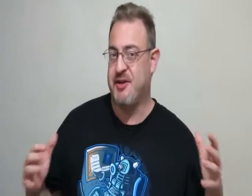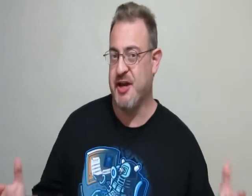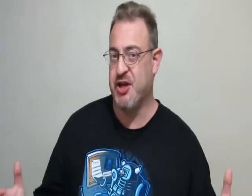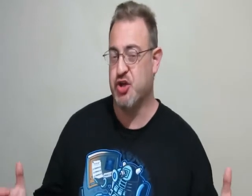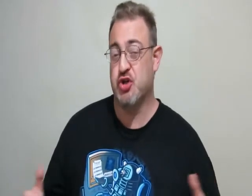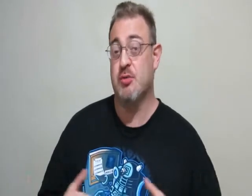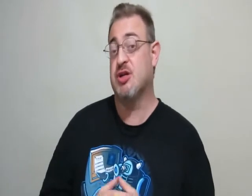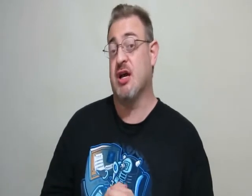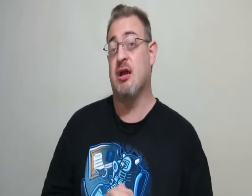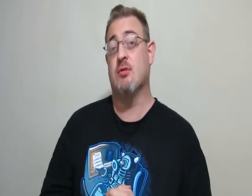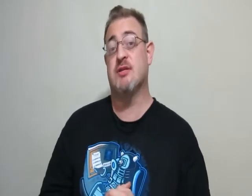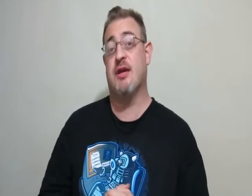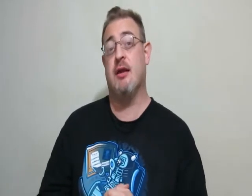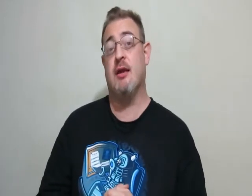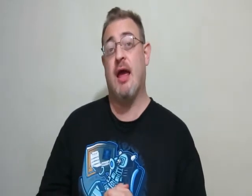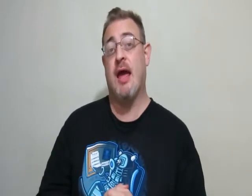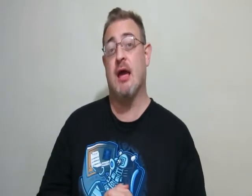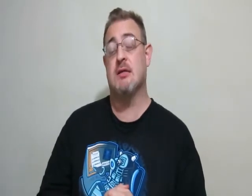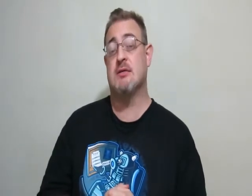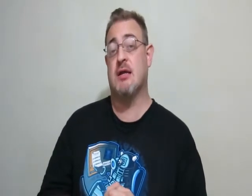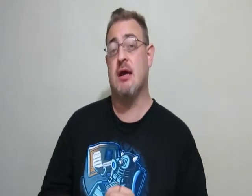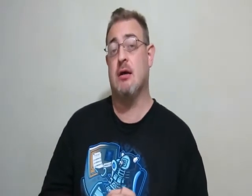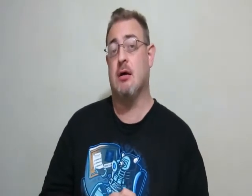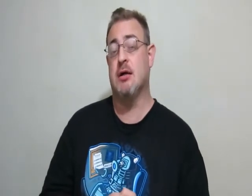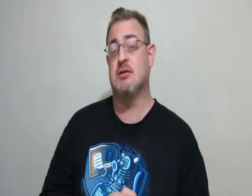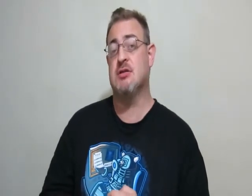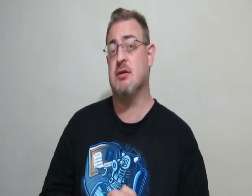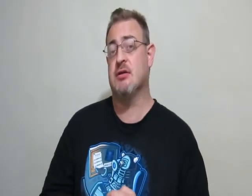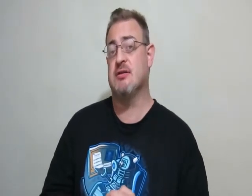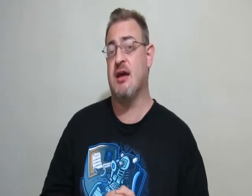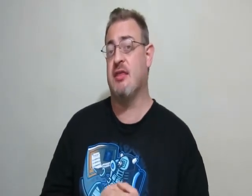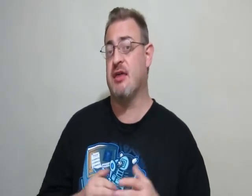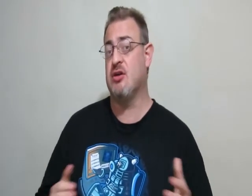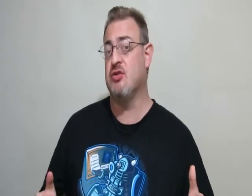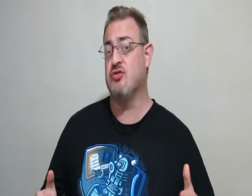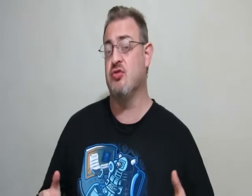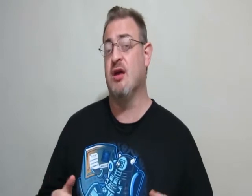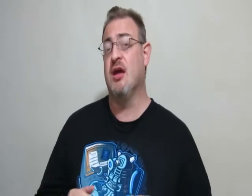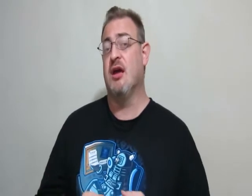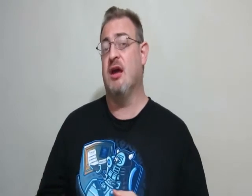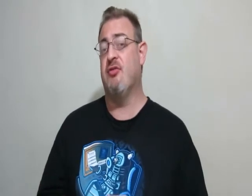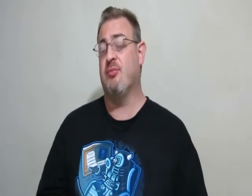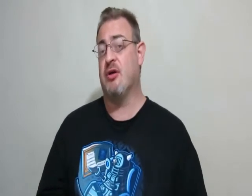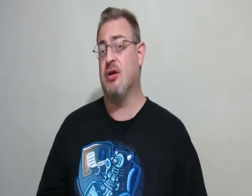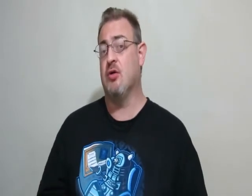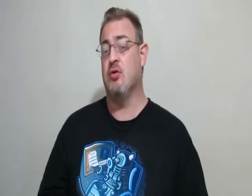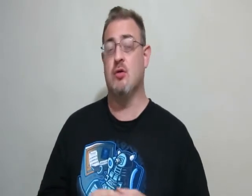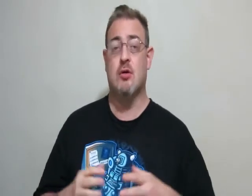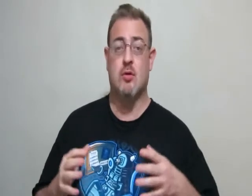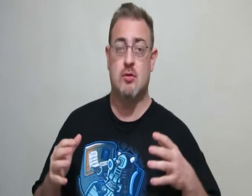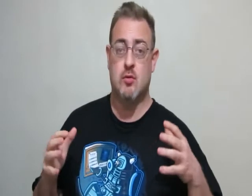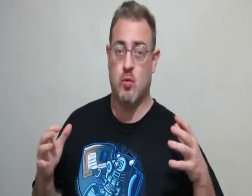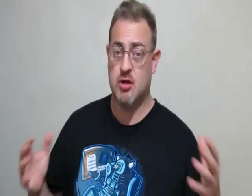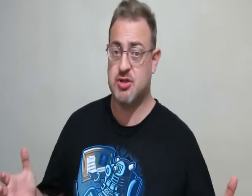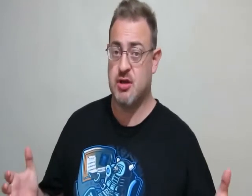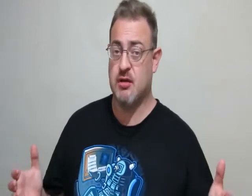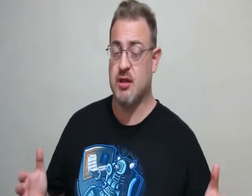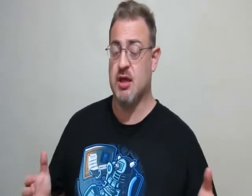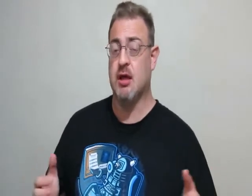G'day YouTube, it's Shane here once again, and today I'd just like to say thank you to everybody who watched the